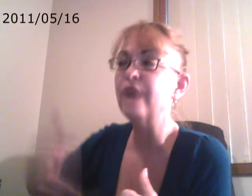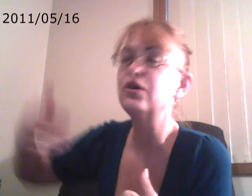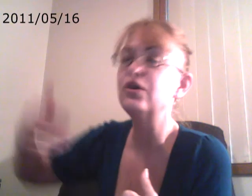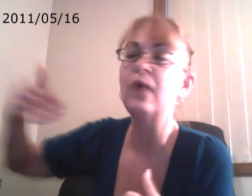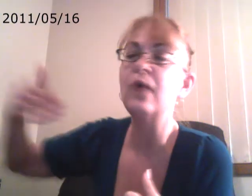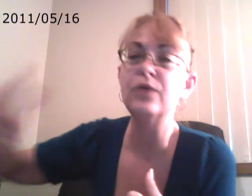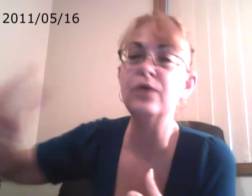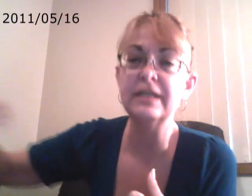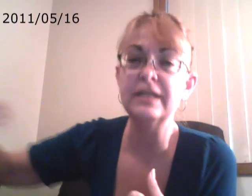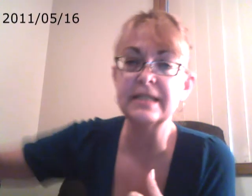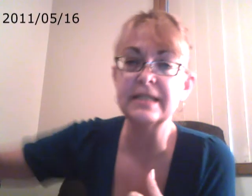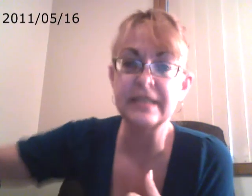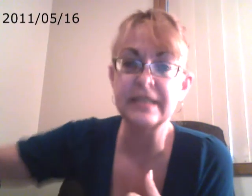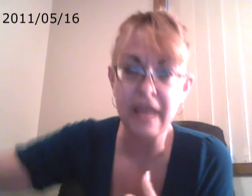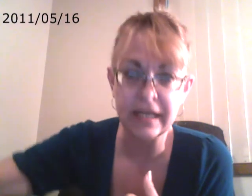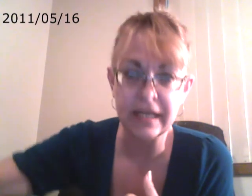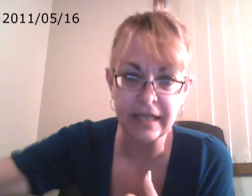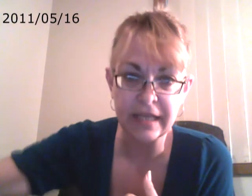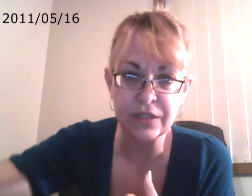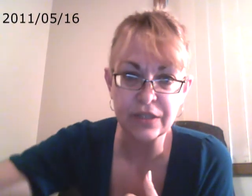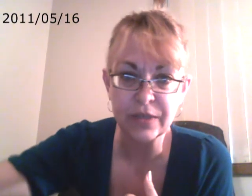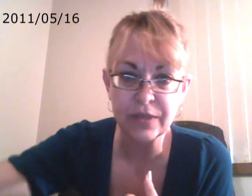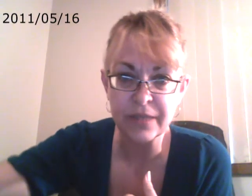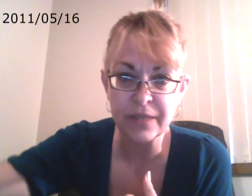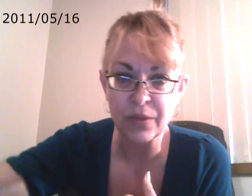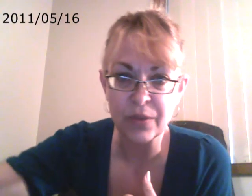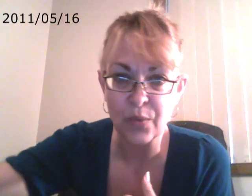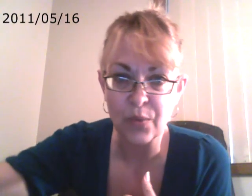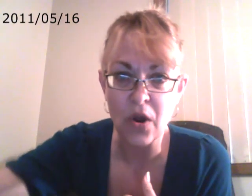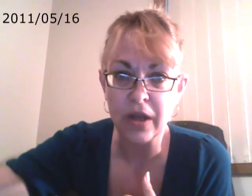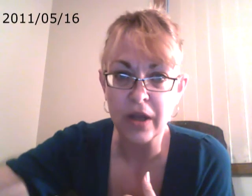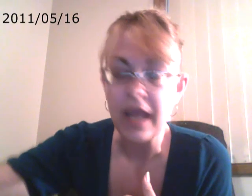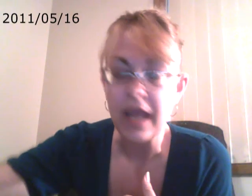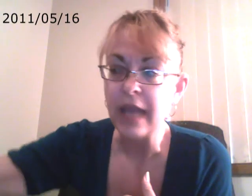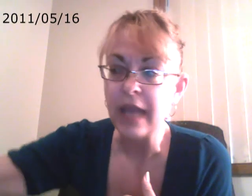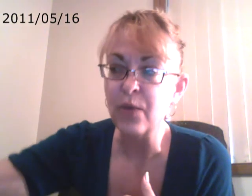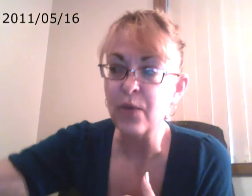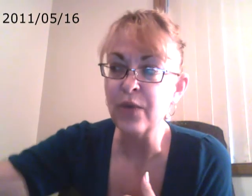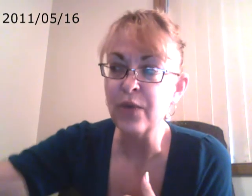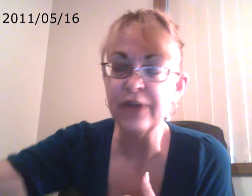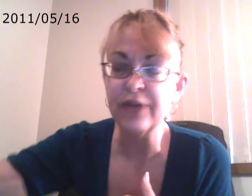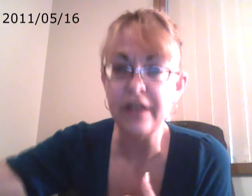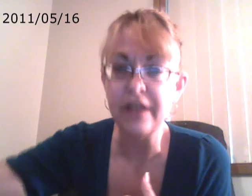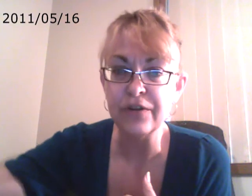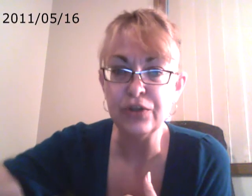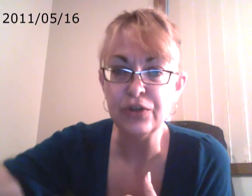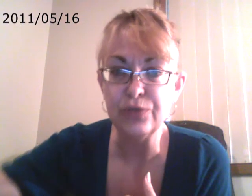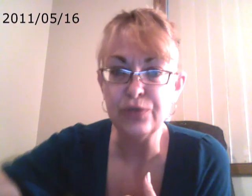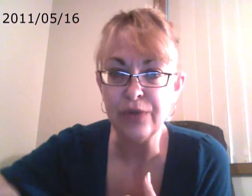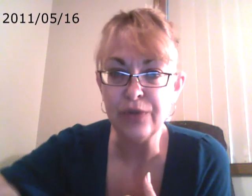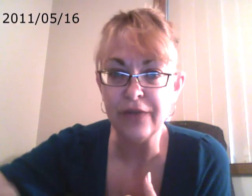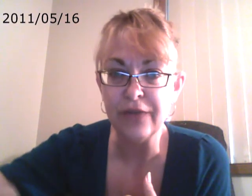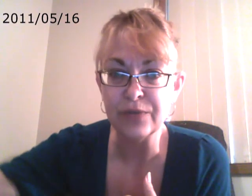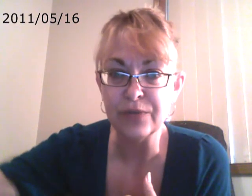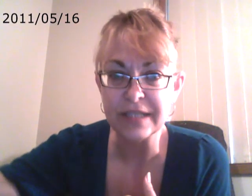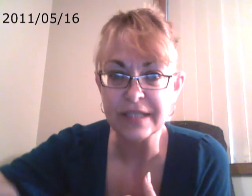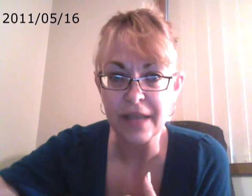to go out into society that's doing something wrong. In one way or another, you do have to accept